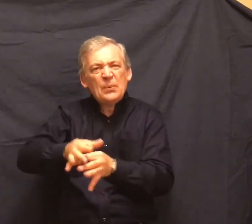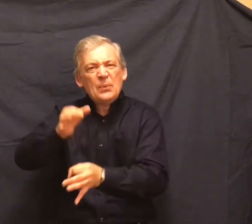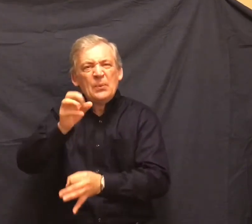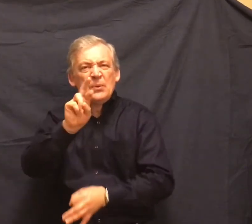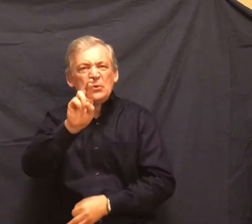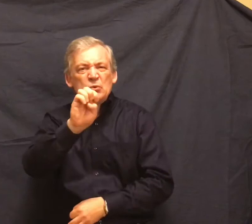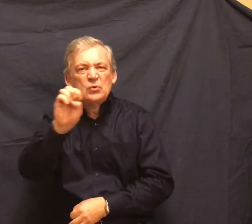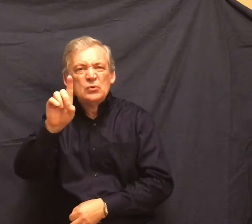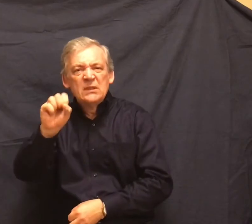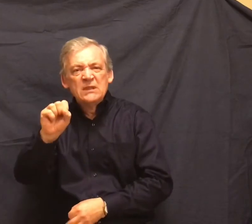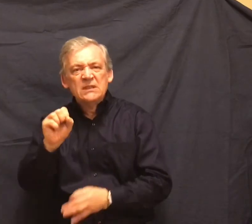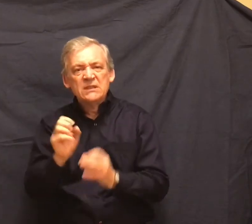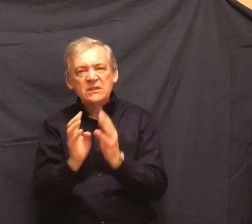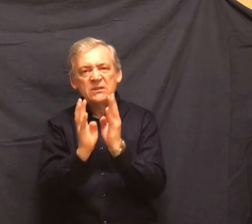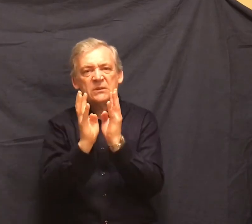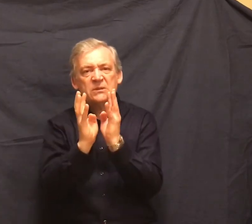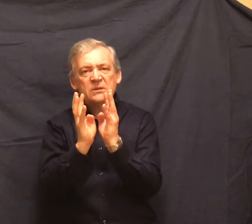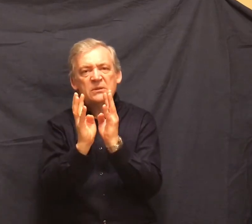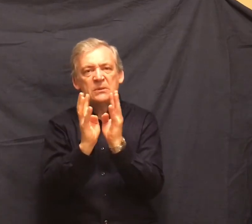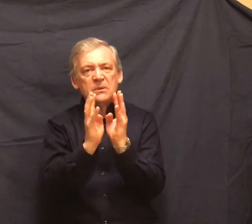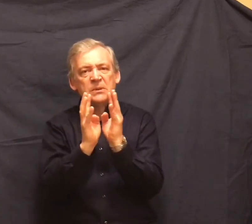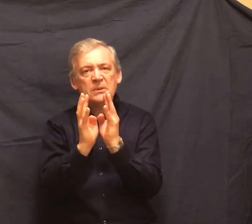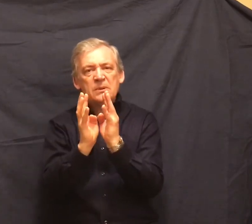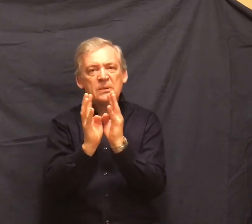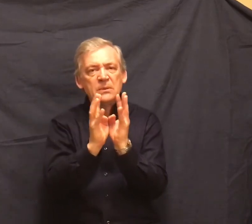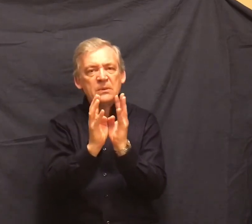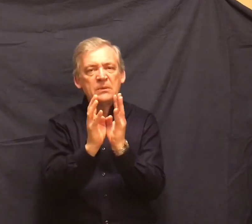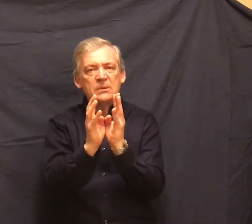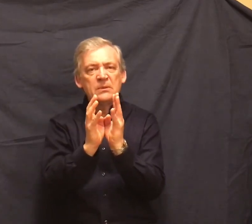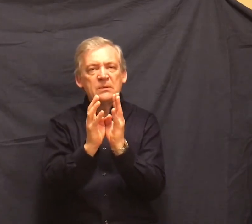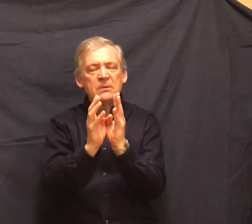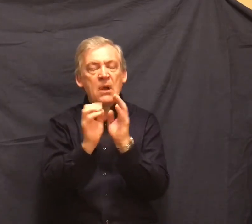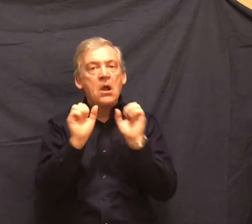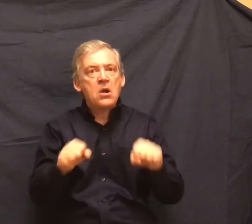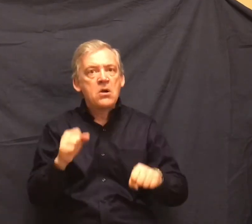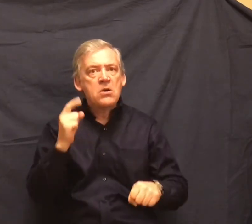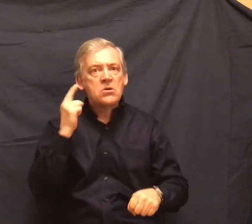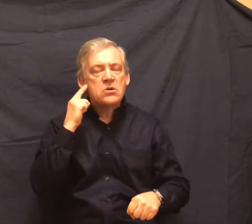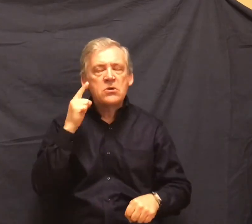Far off toward the highway, man shouted something, and another man shouted back.